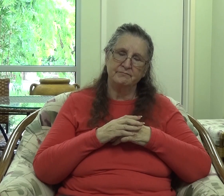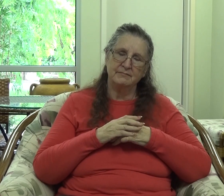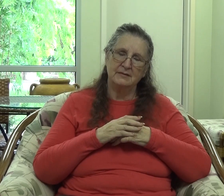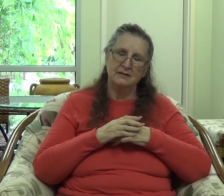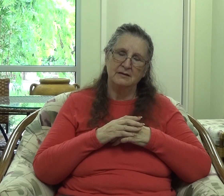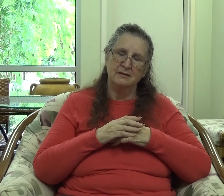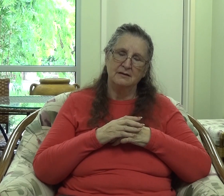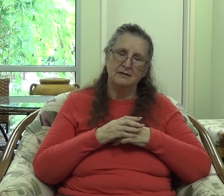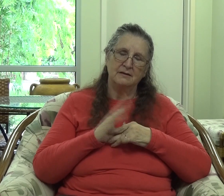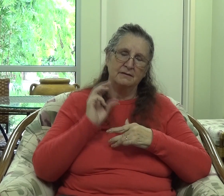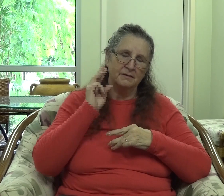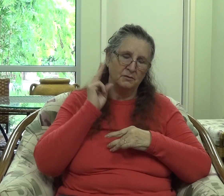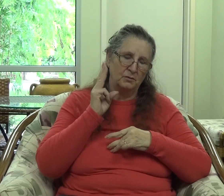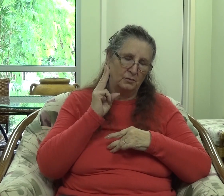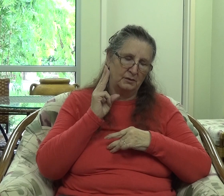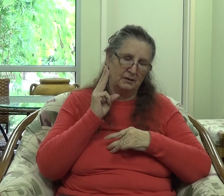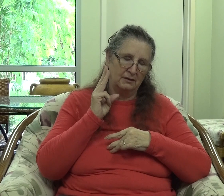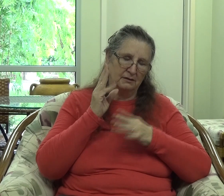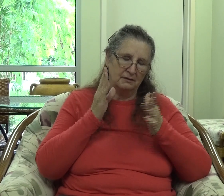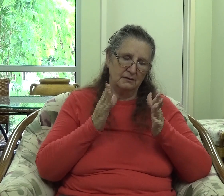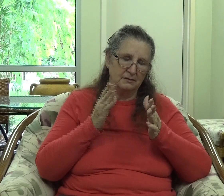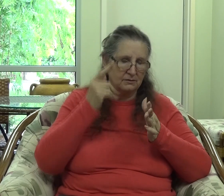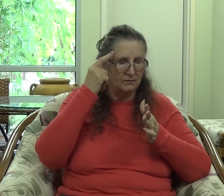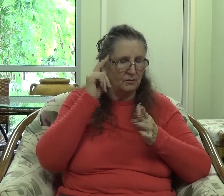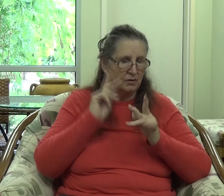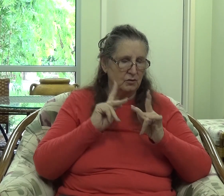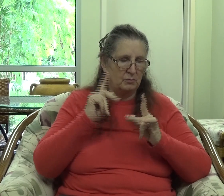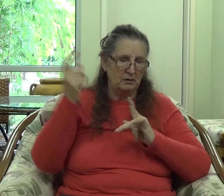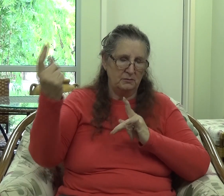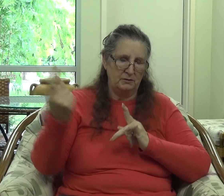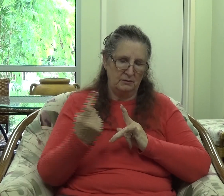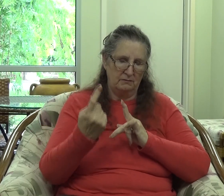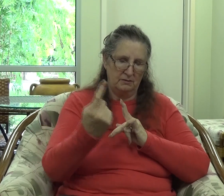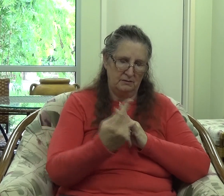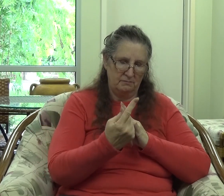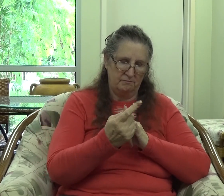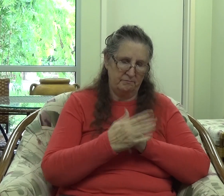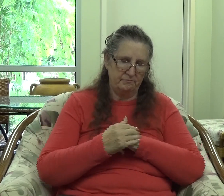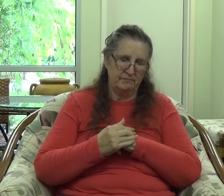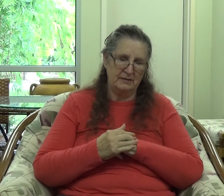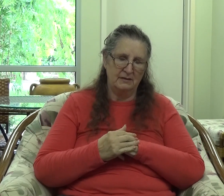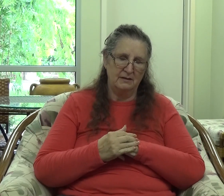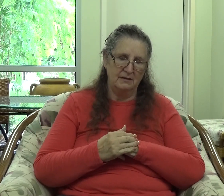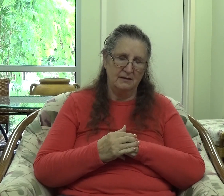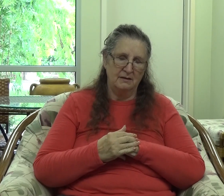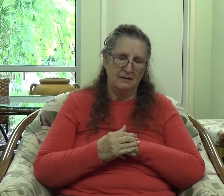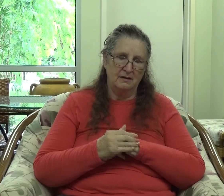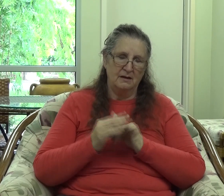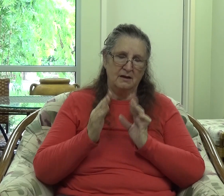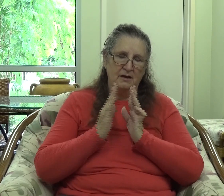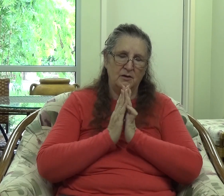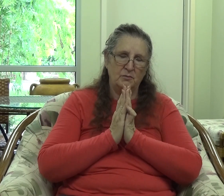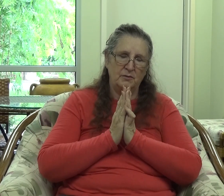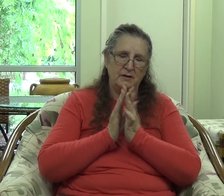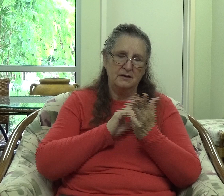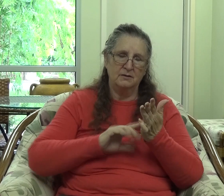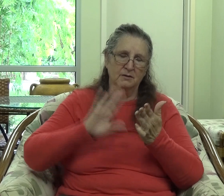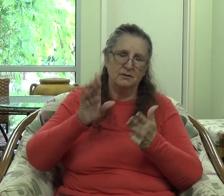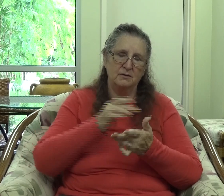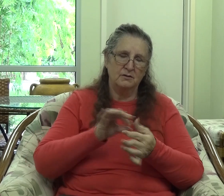a witness to those that you have placed in front of them, Lord. I pray, Lord, that your Holy Spirit would just comfort them